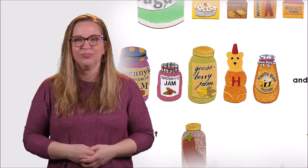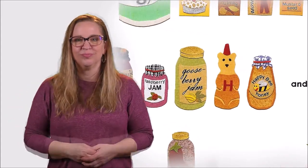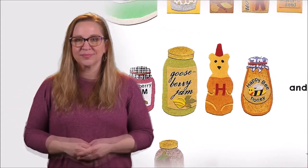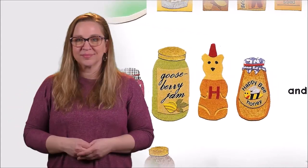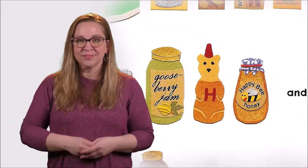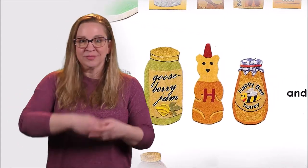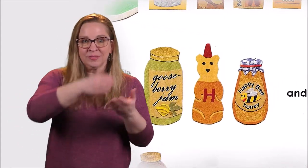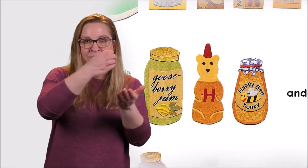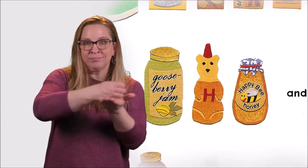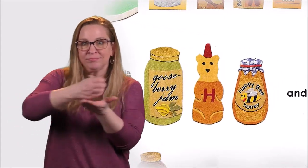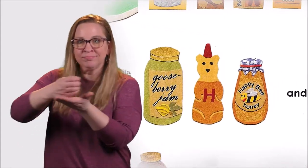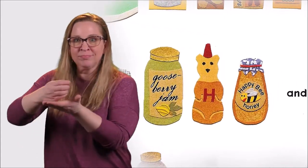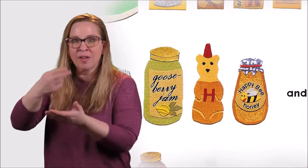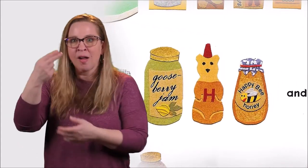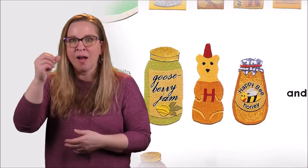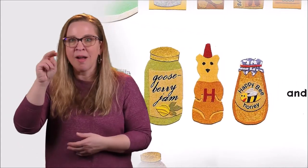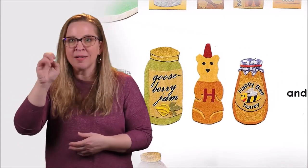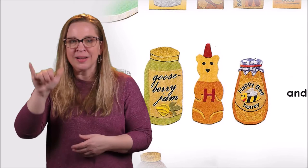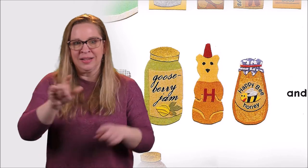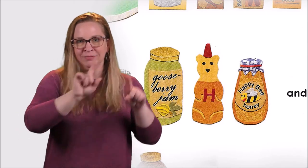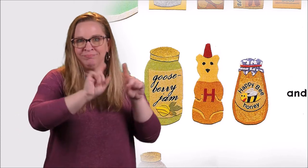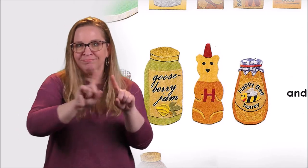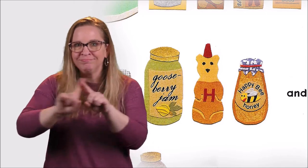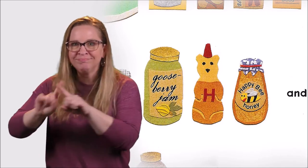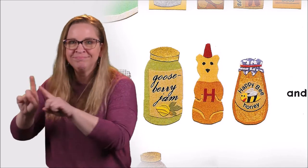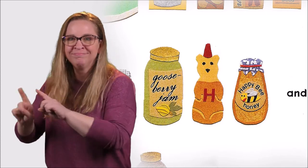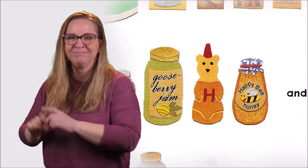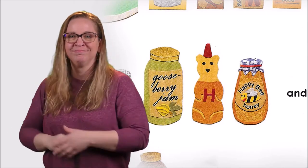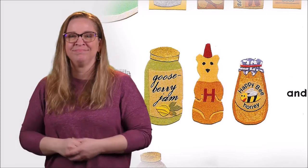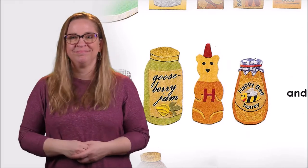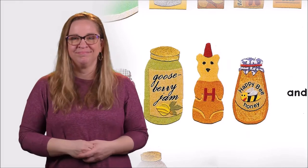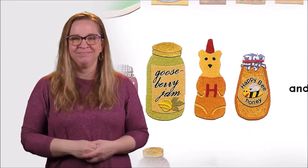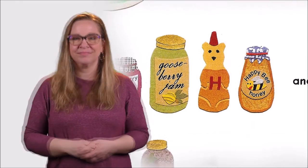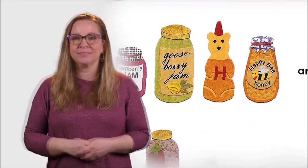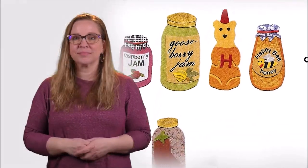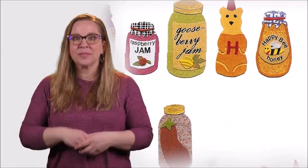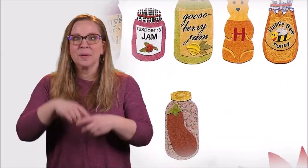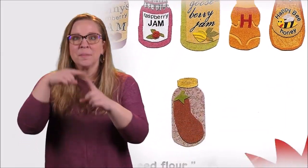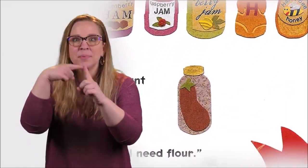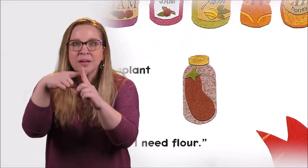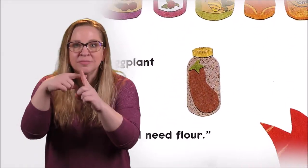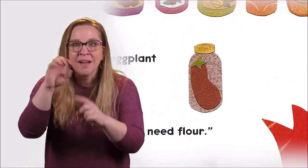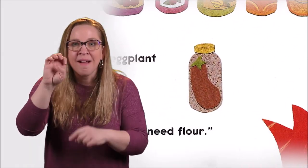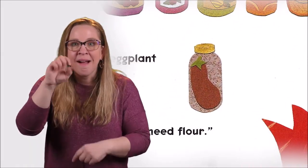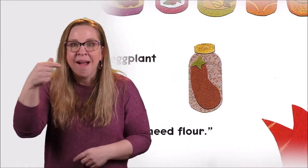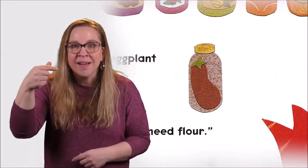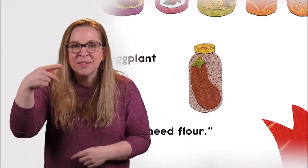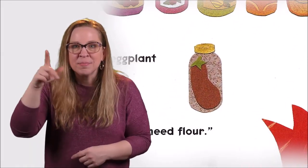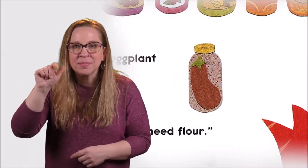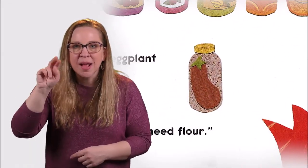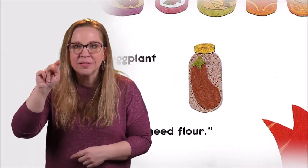and even a pickled eggplant.